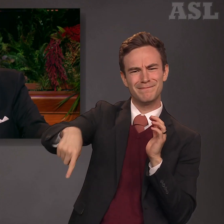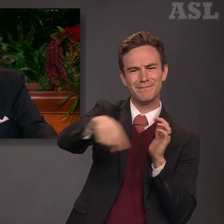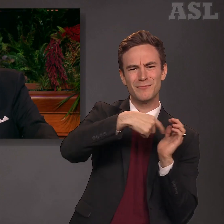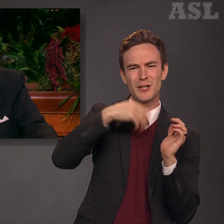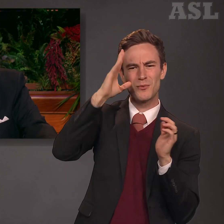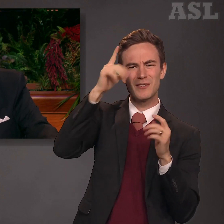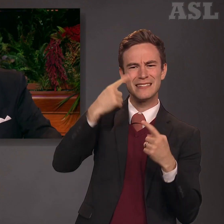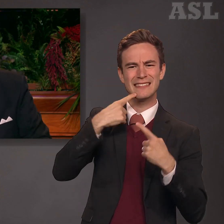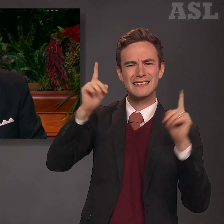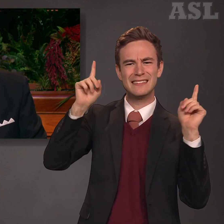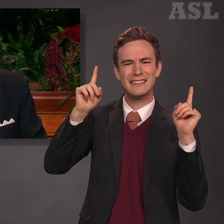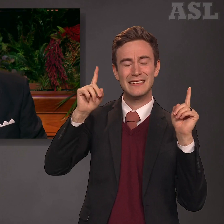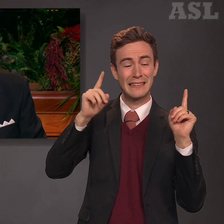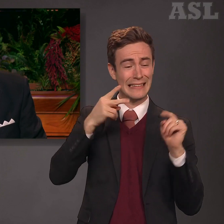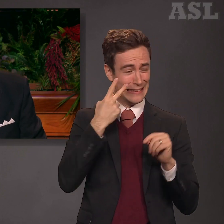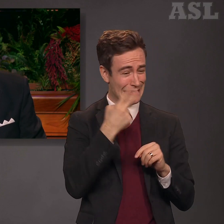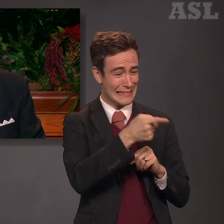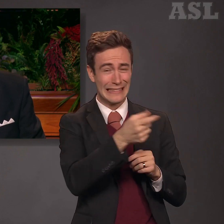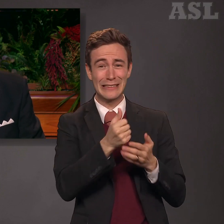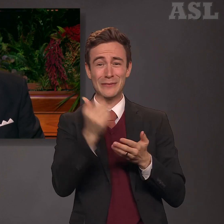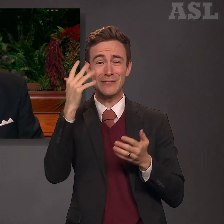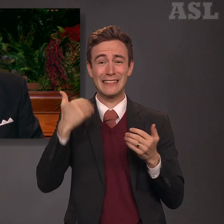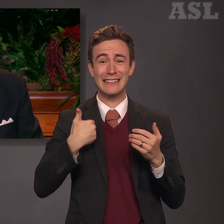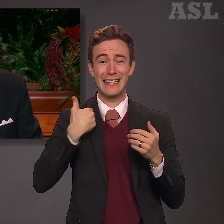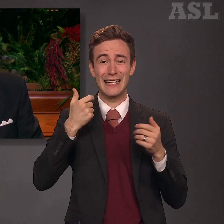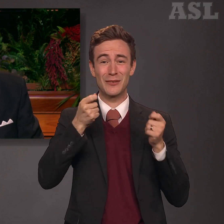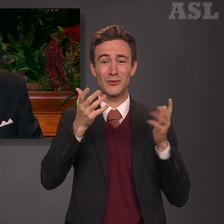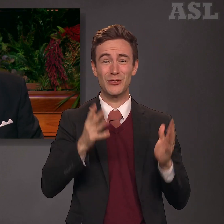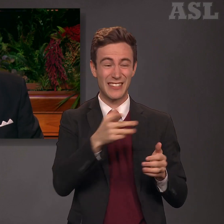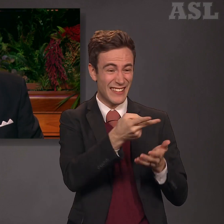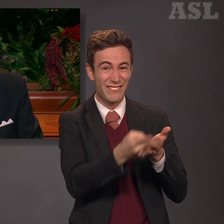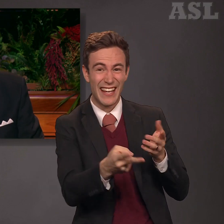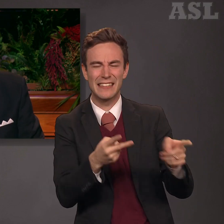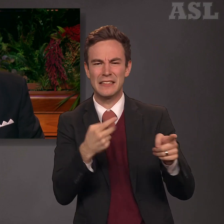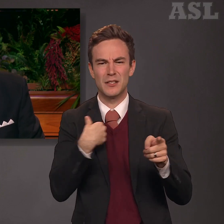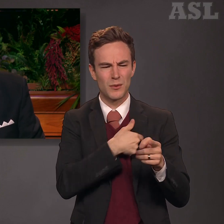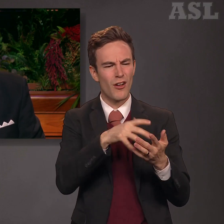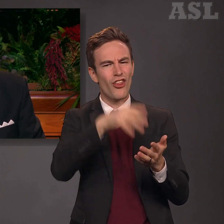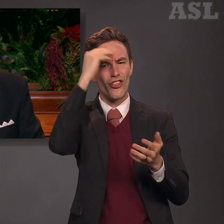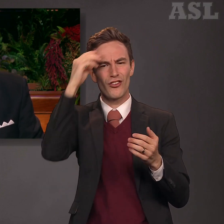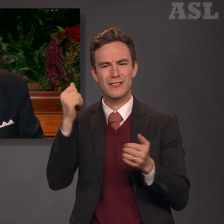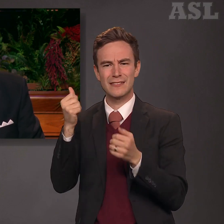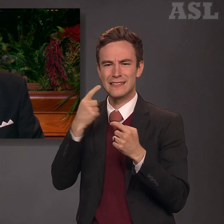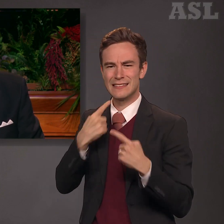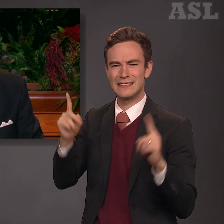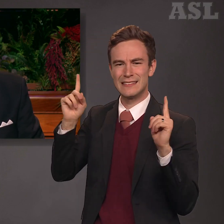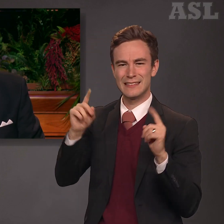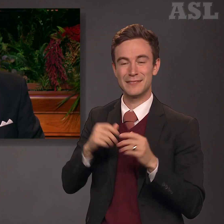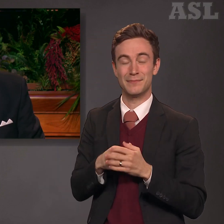that we will take up the cross of Christ, however demanding it may be,